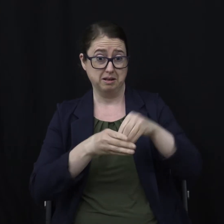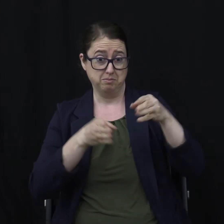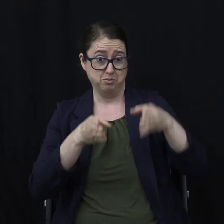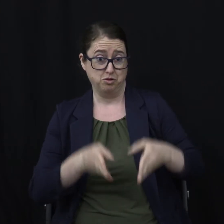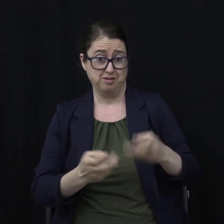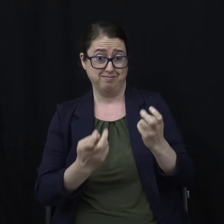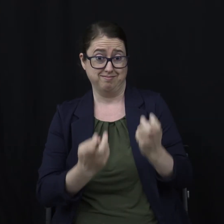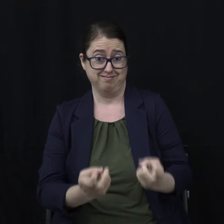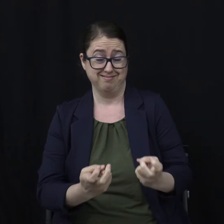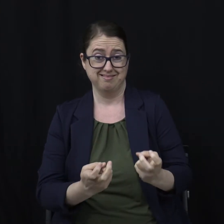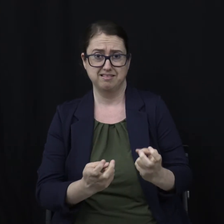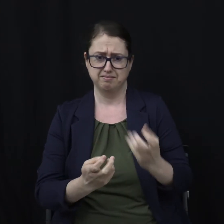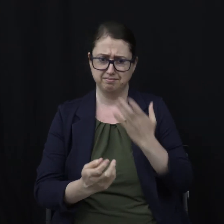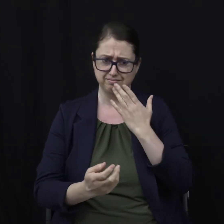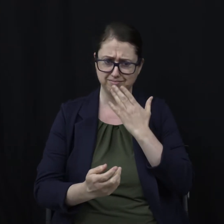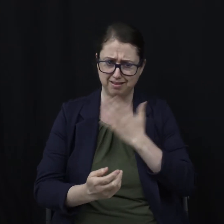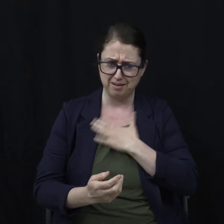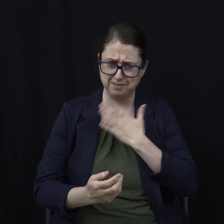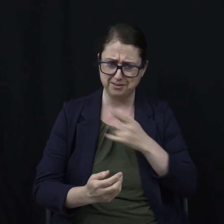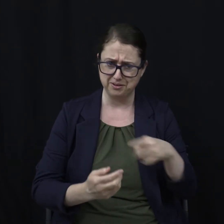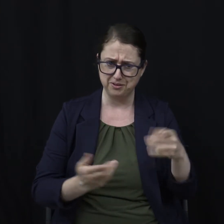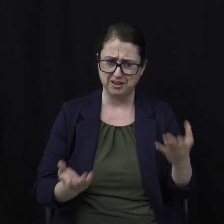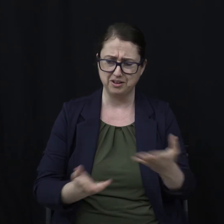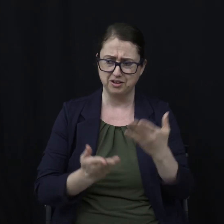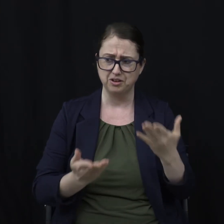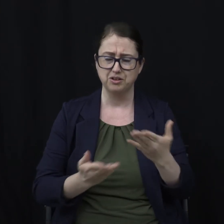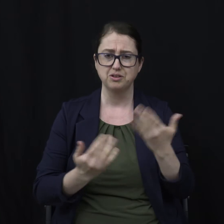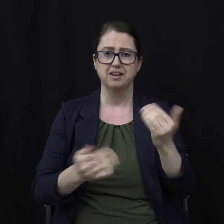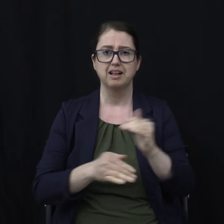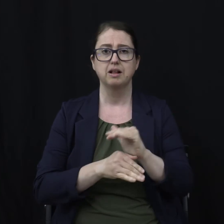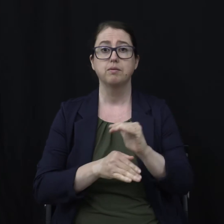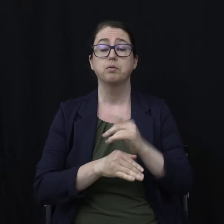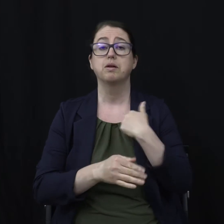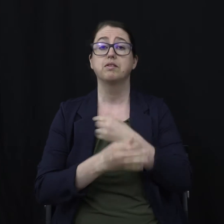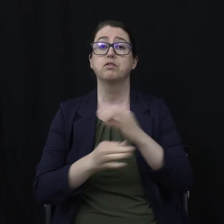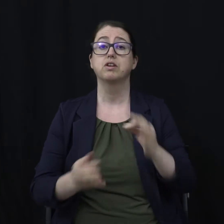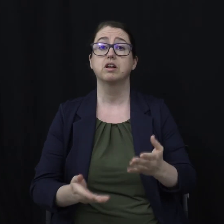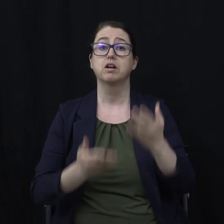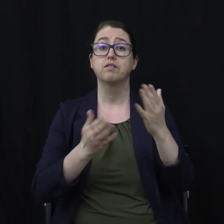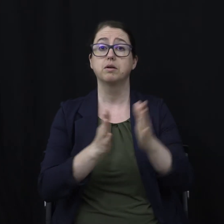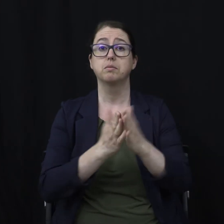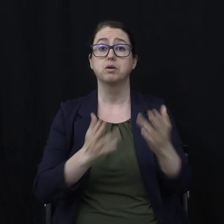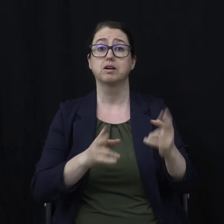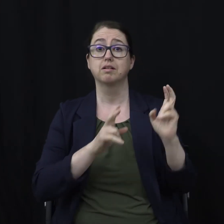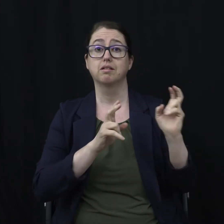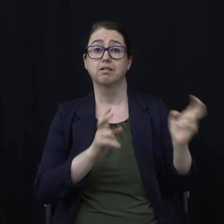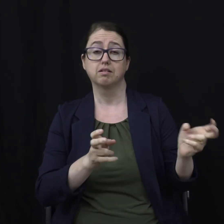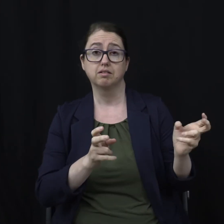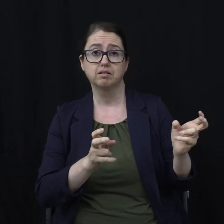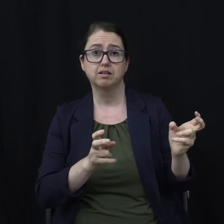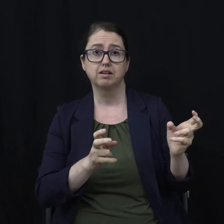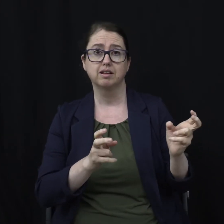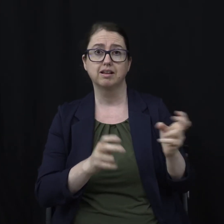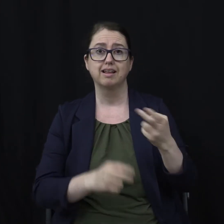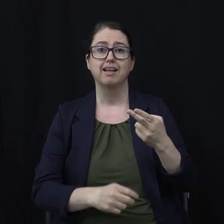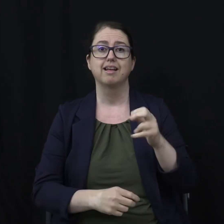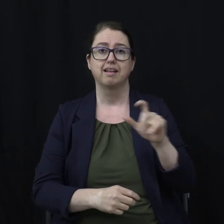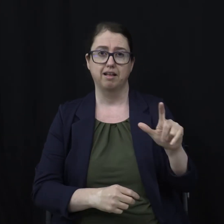I'd like to remind our friends who are joining us online that we do have a free offer. It is a book entitled Hellfire, A